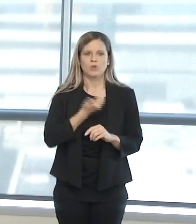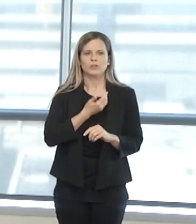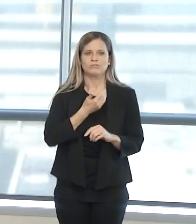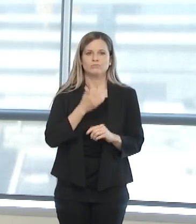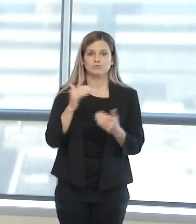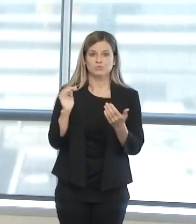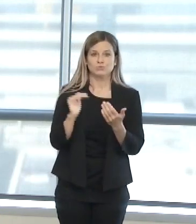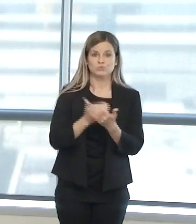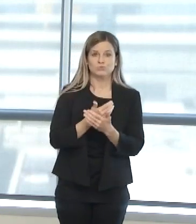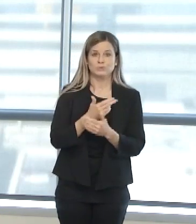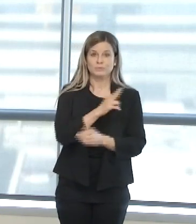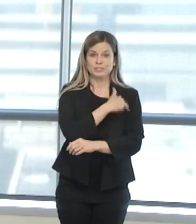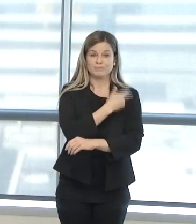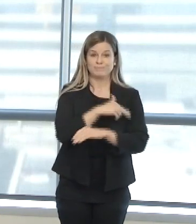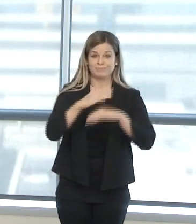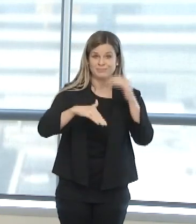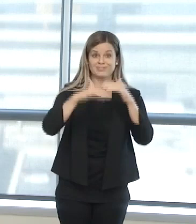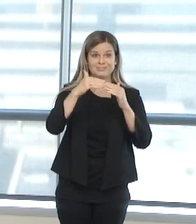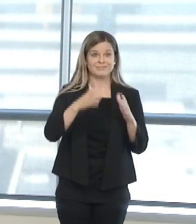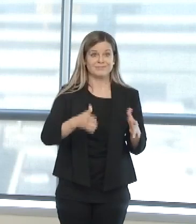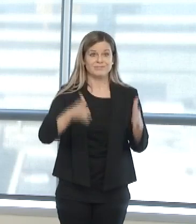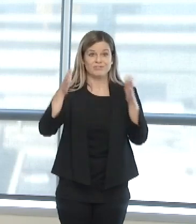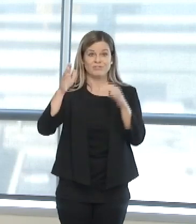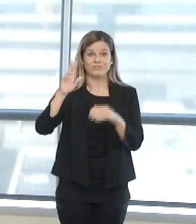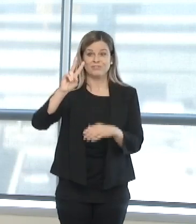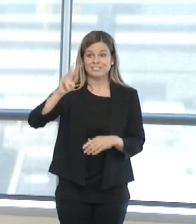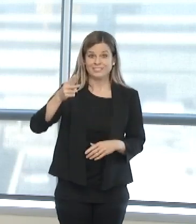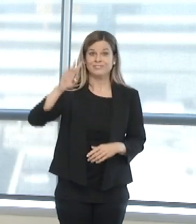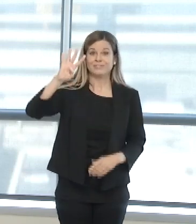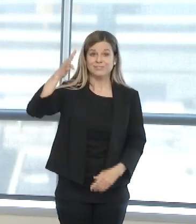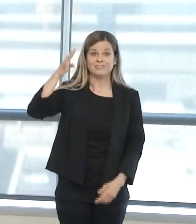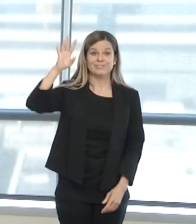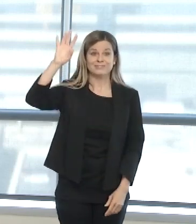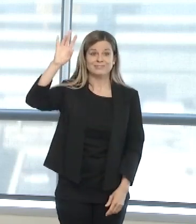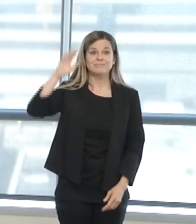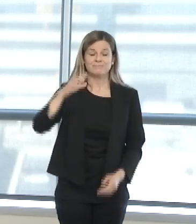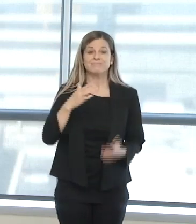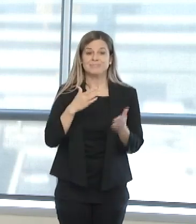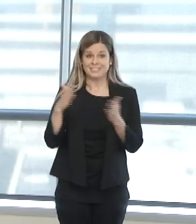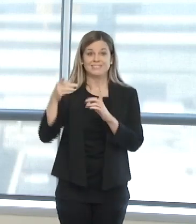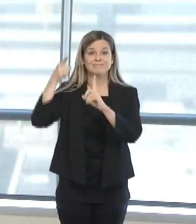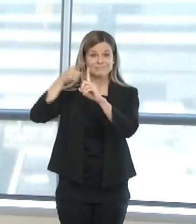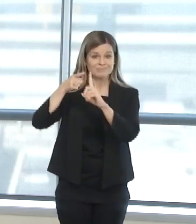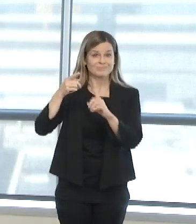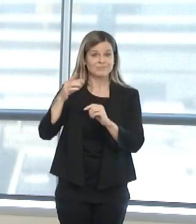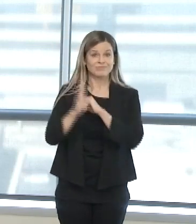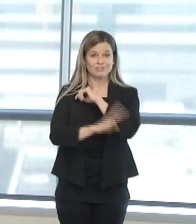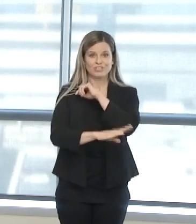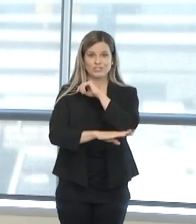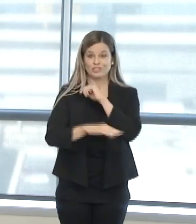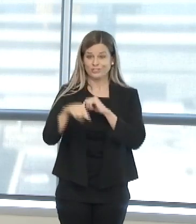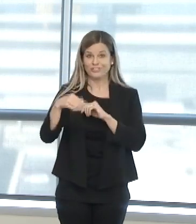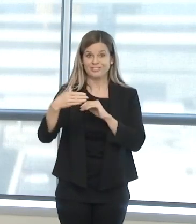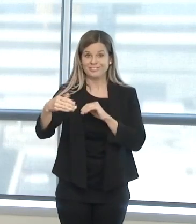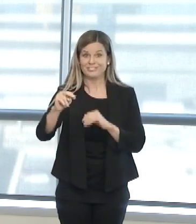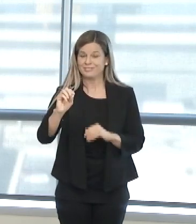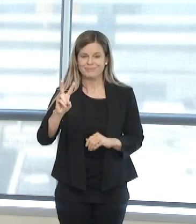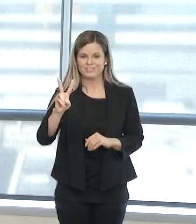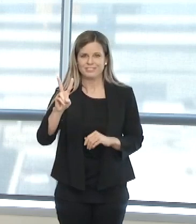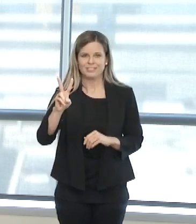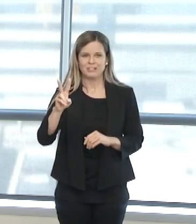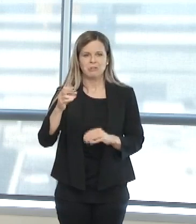floors two, five, and six, which was originally scheduled to open in November, and now we are planning to open in early the beginning of June.